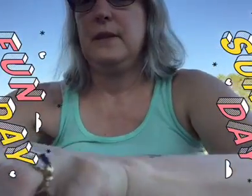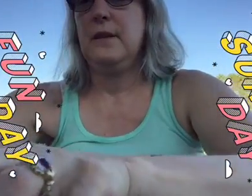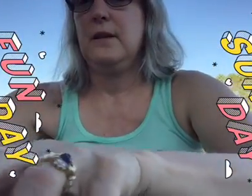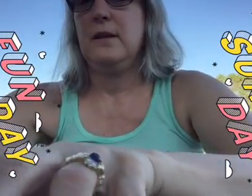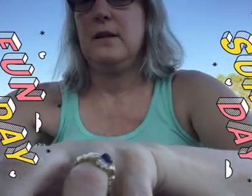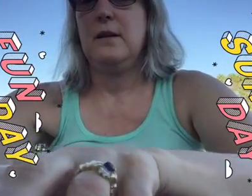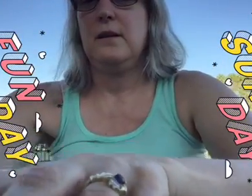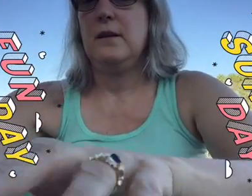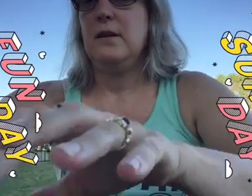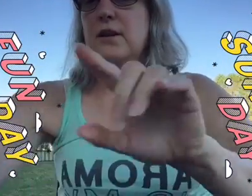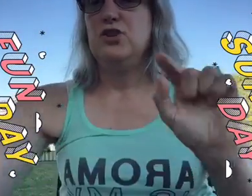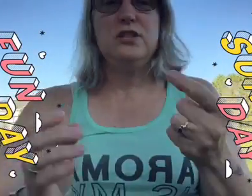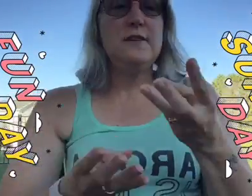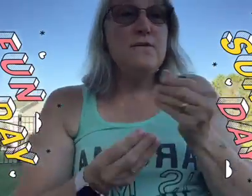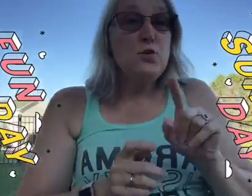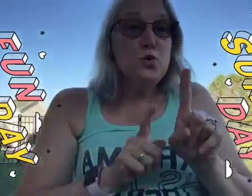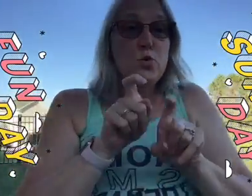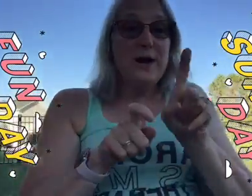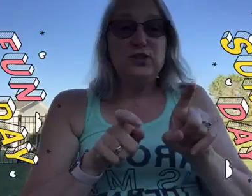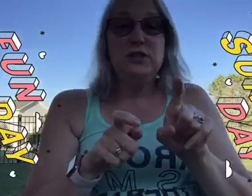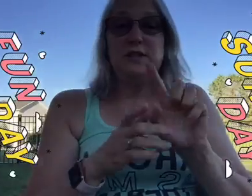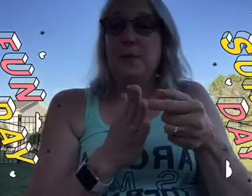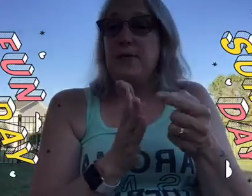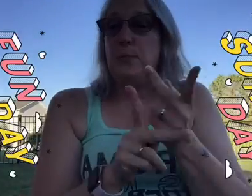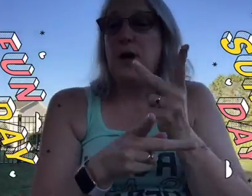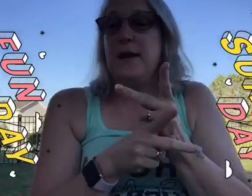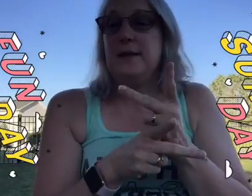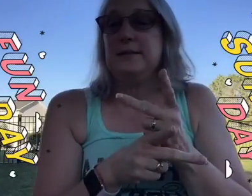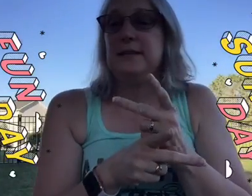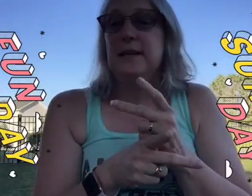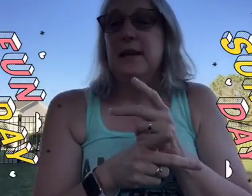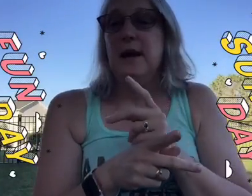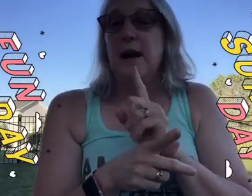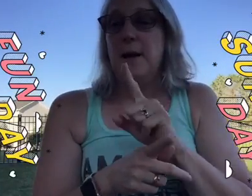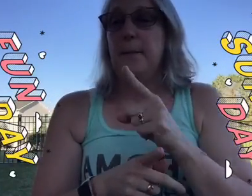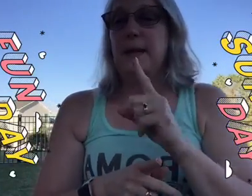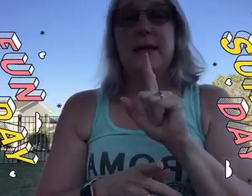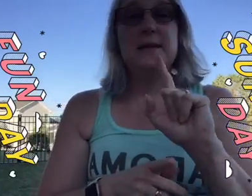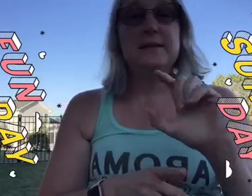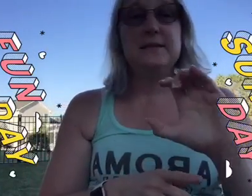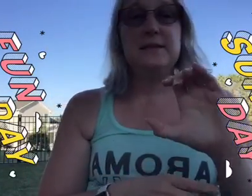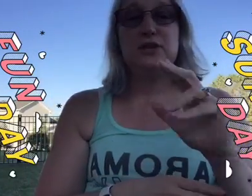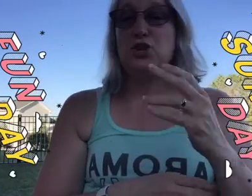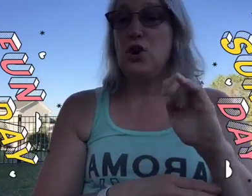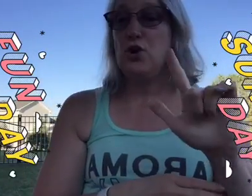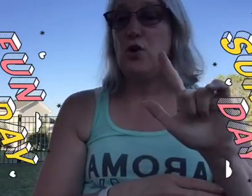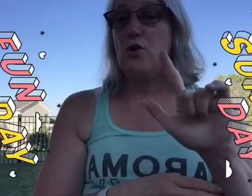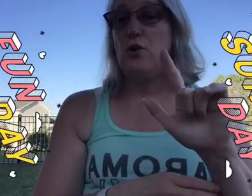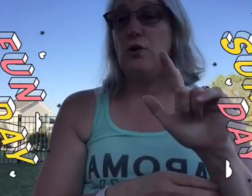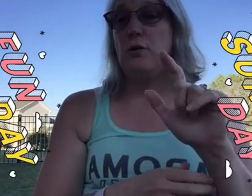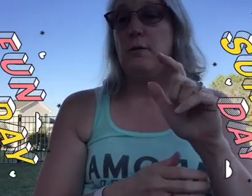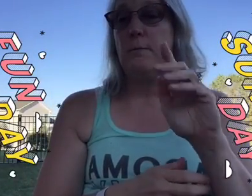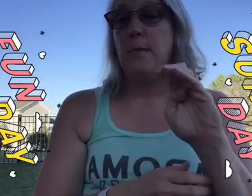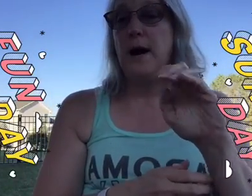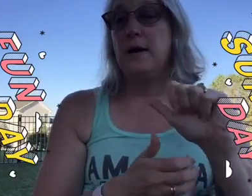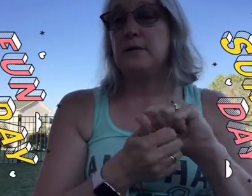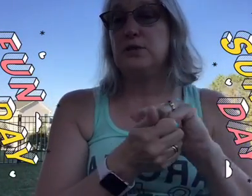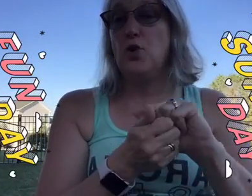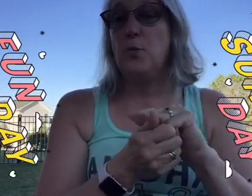ok just a few questions about the products is the charcoal bar soap